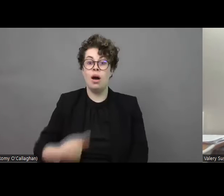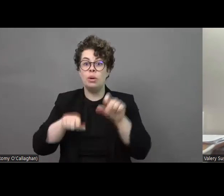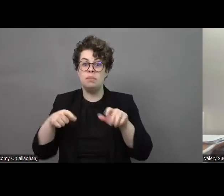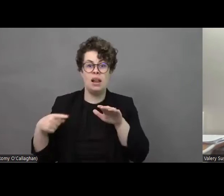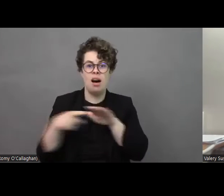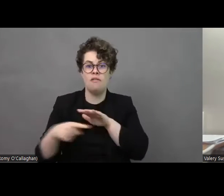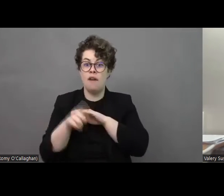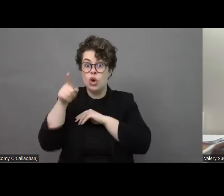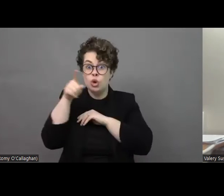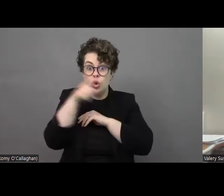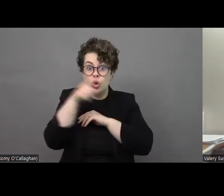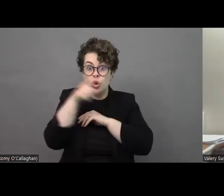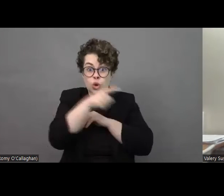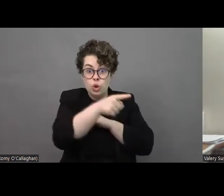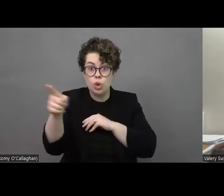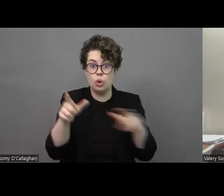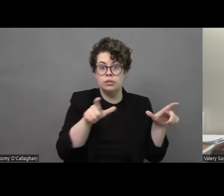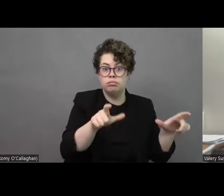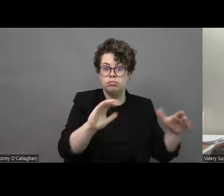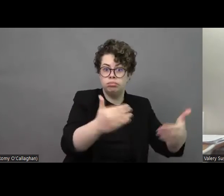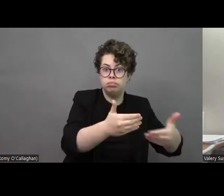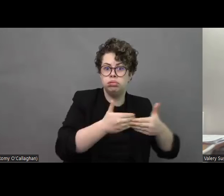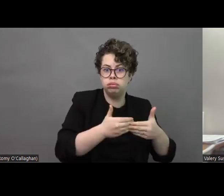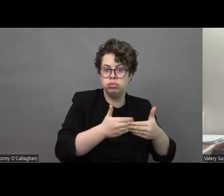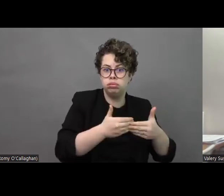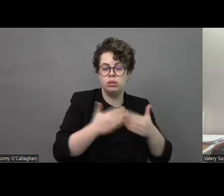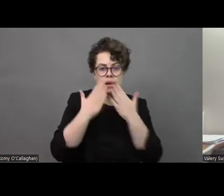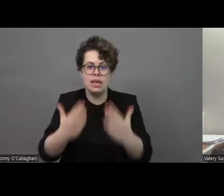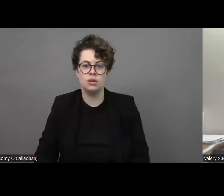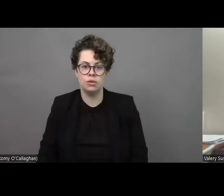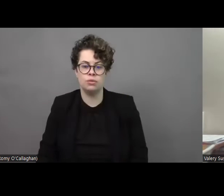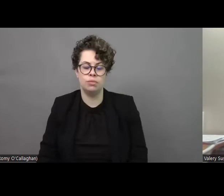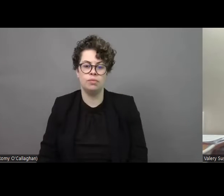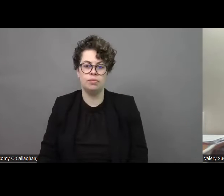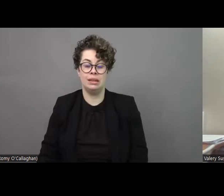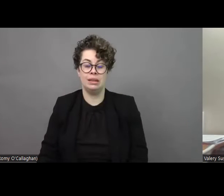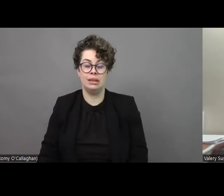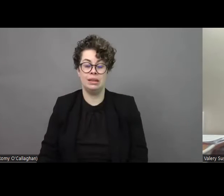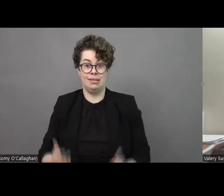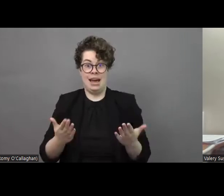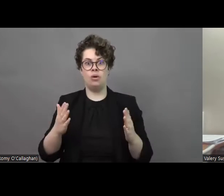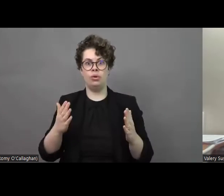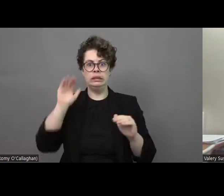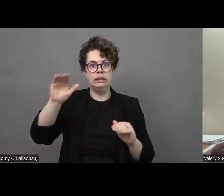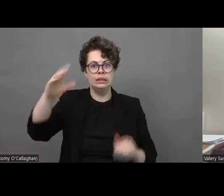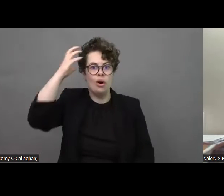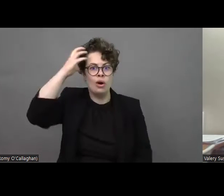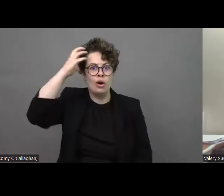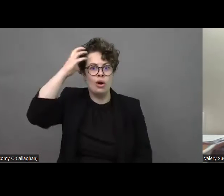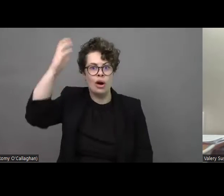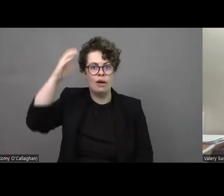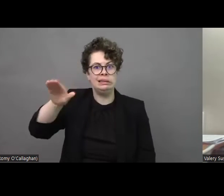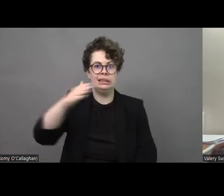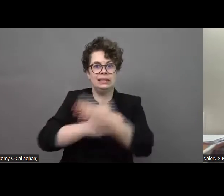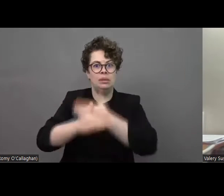know that many organizations are talking to their governments so as to provide persons with disabilities with relevant protection. I would like